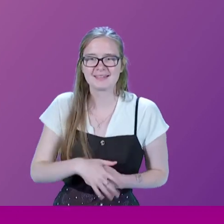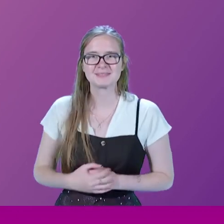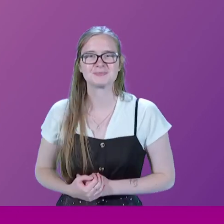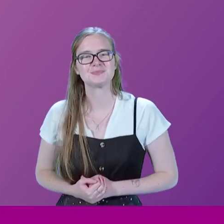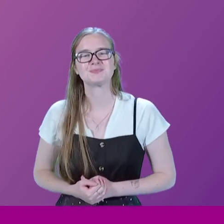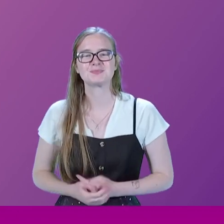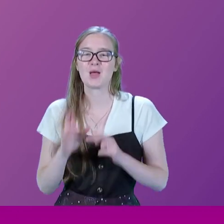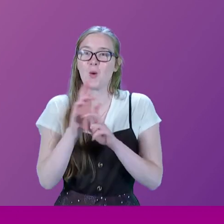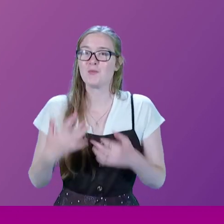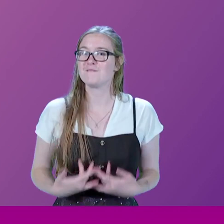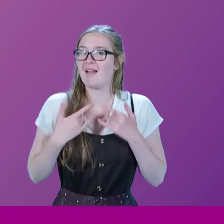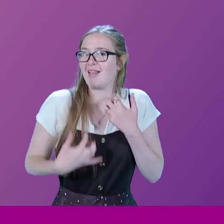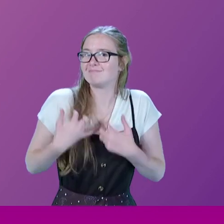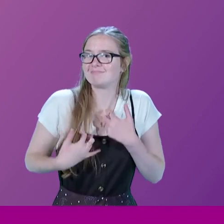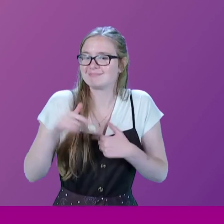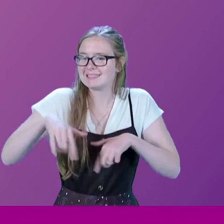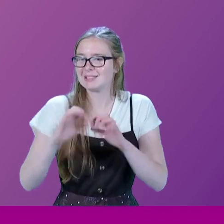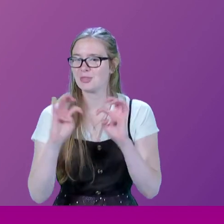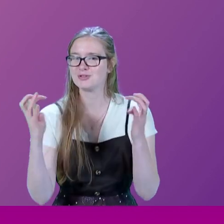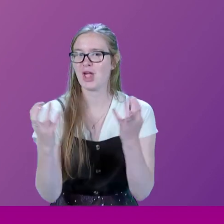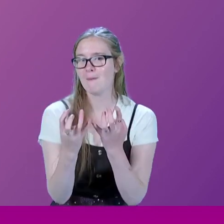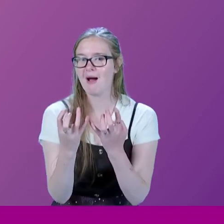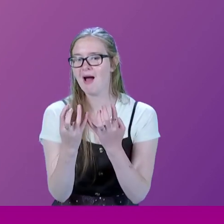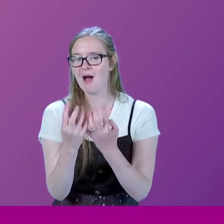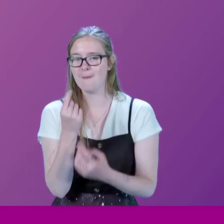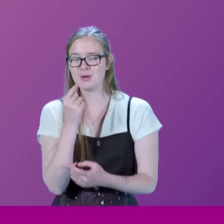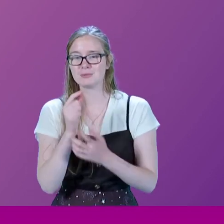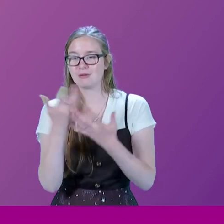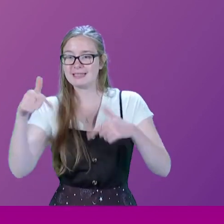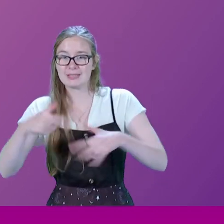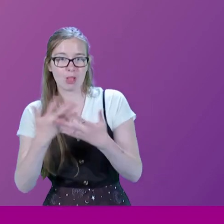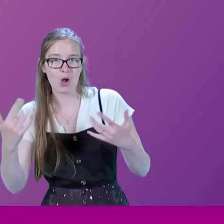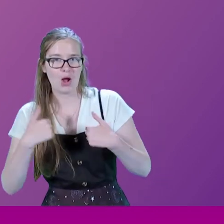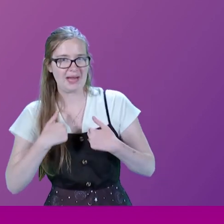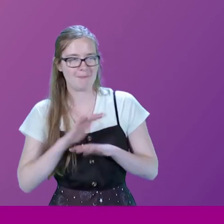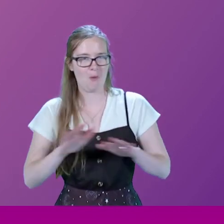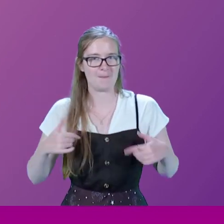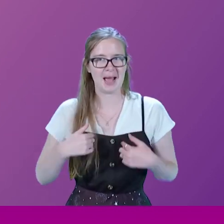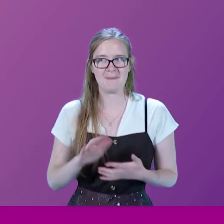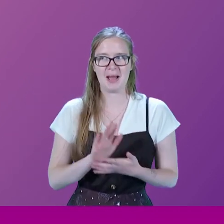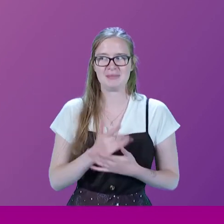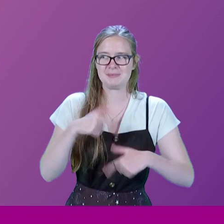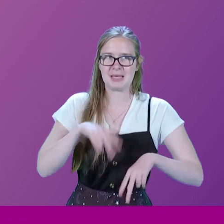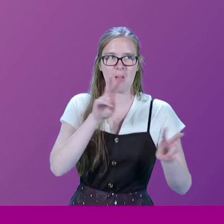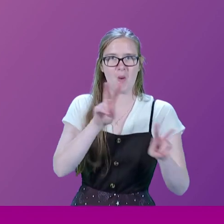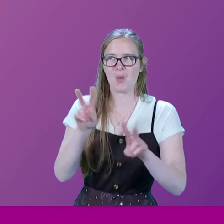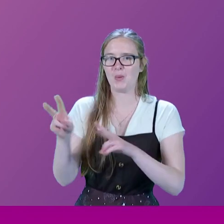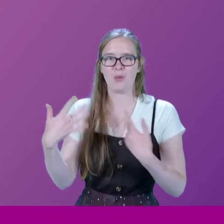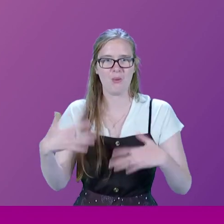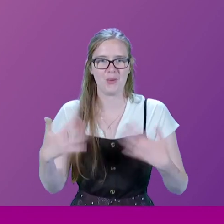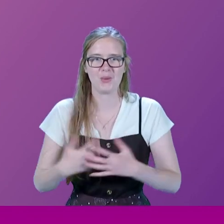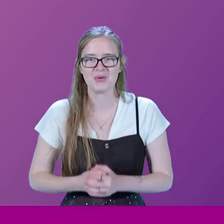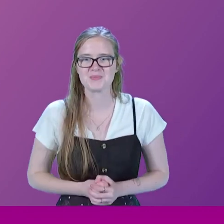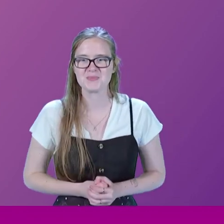And I hope you feel excited too about being in the chamber, perhaps drawing the chamber a lot, but I am not. And I'm very, very pleased to be here. So,